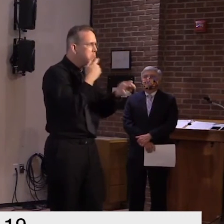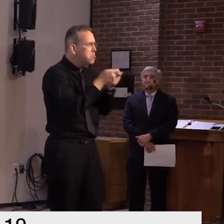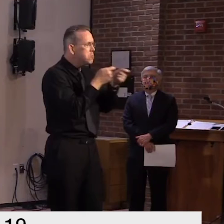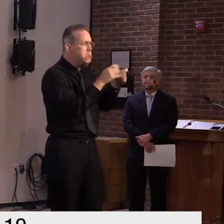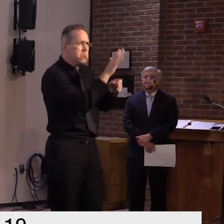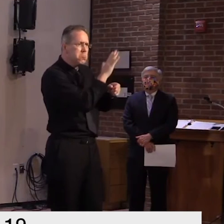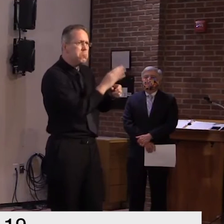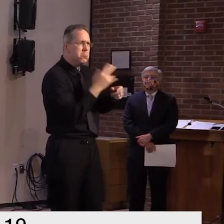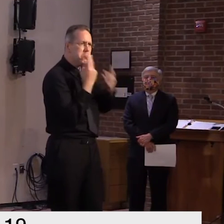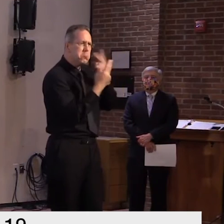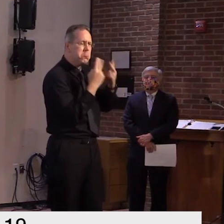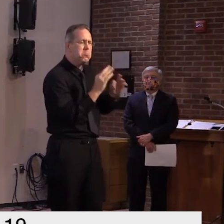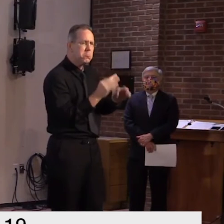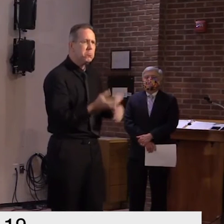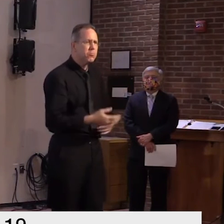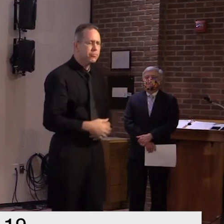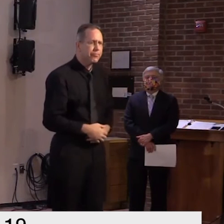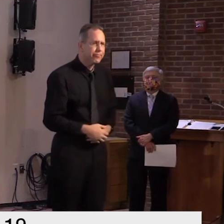you very much